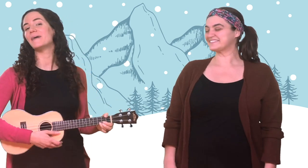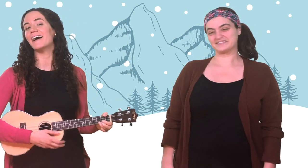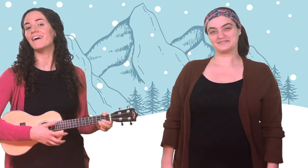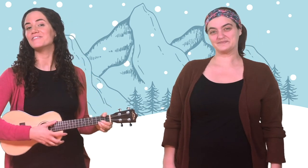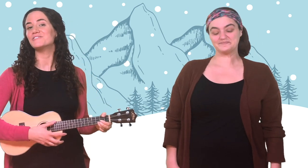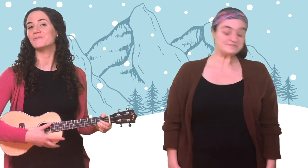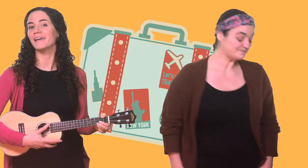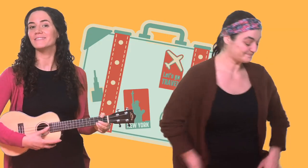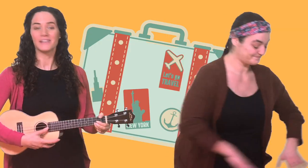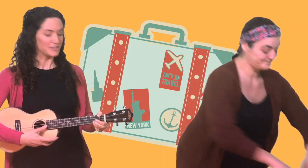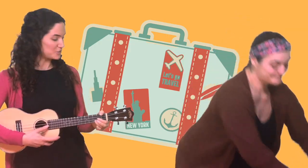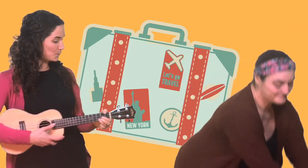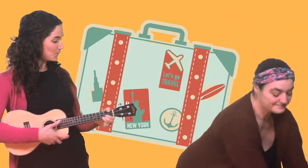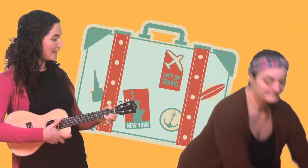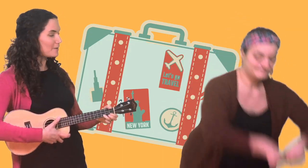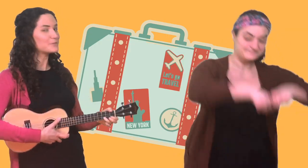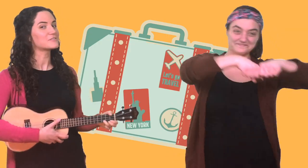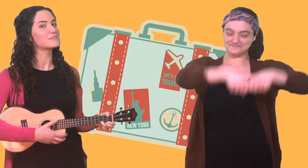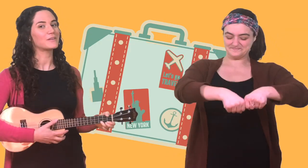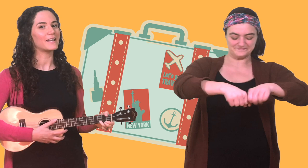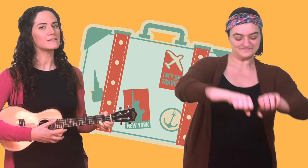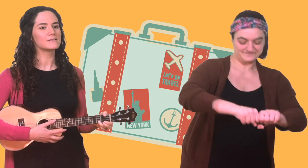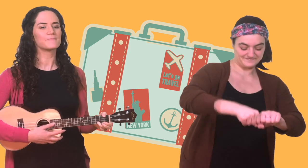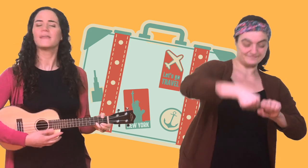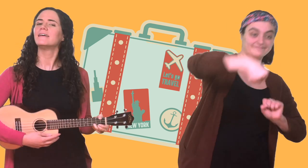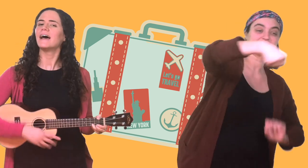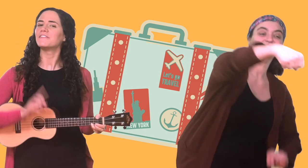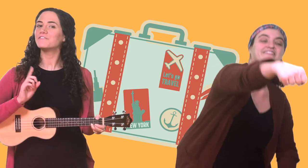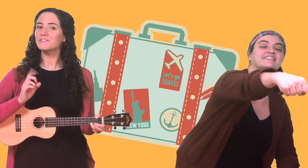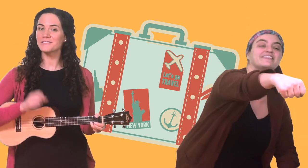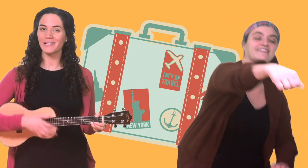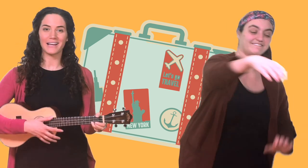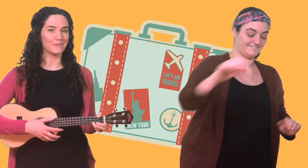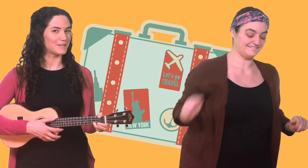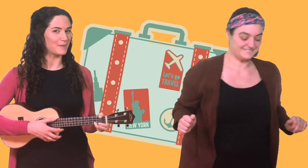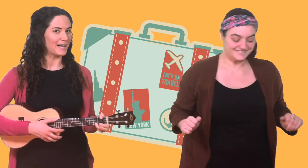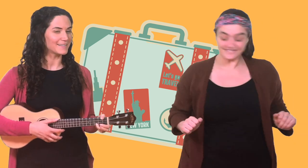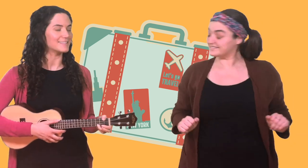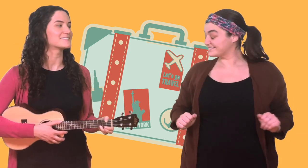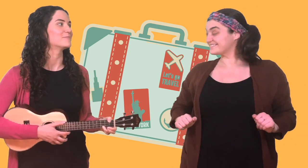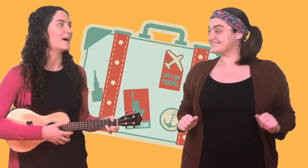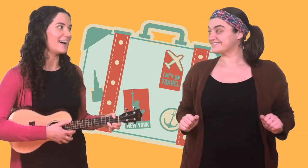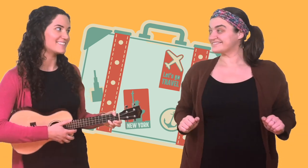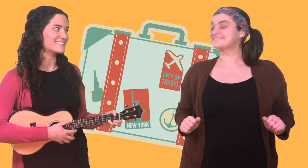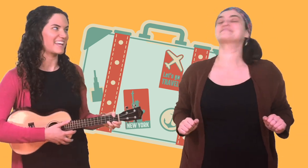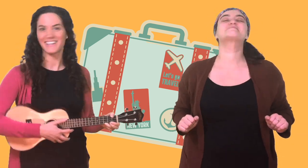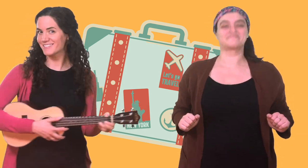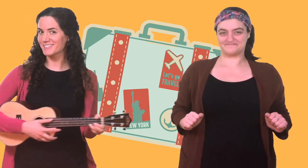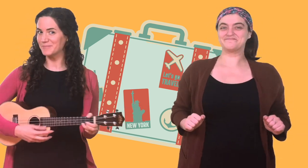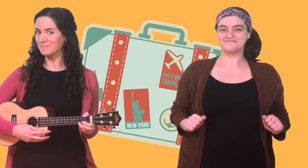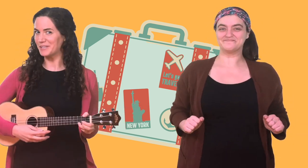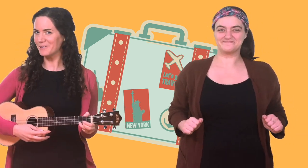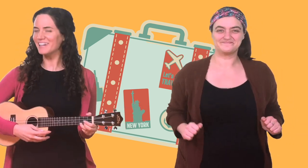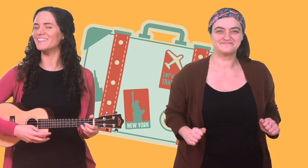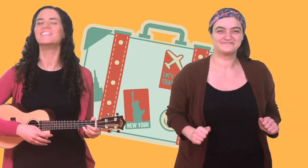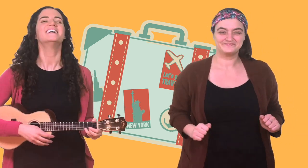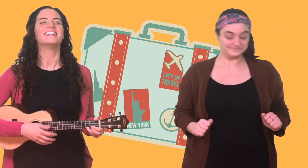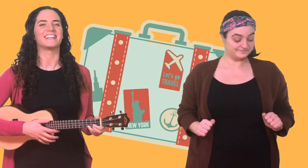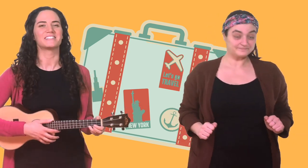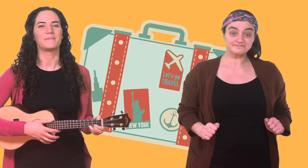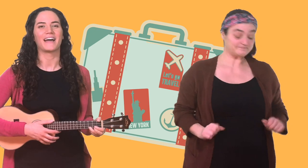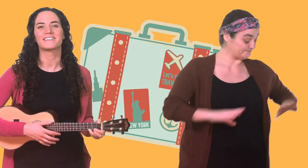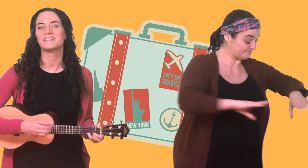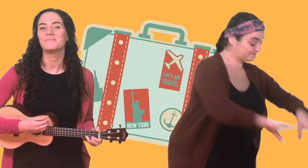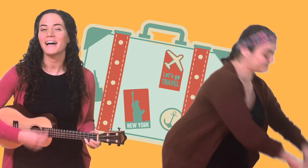need to pack our suitcase. So grab your suitcase. And the first thing I want to pack is some ice skates. Here we go.